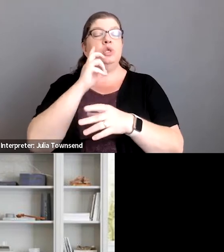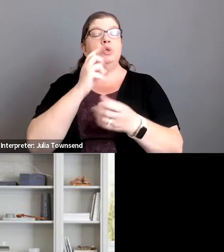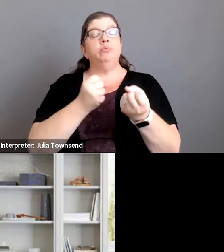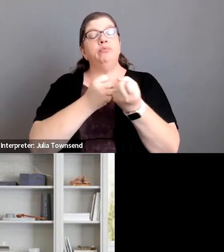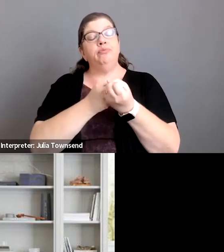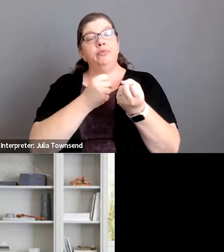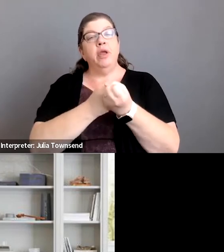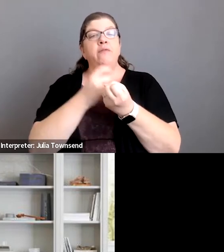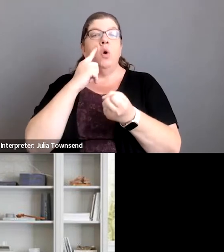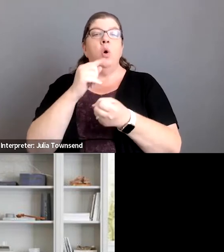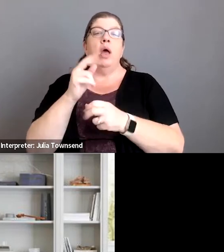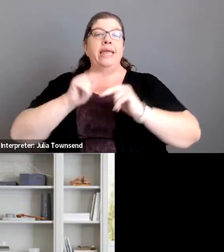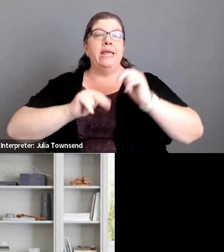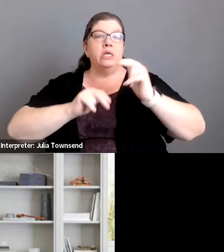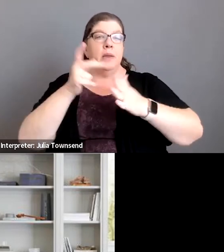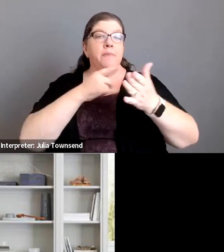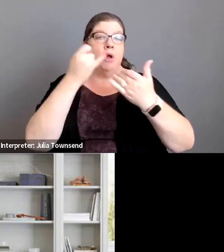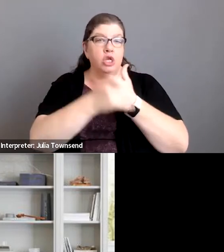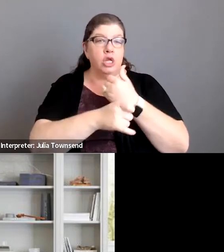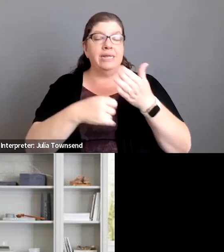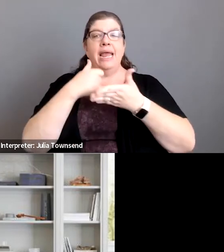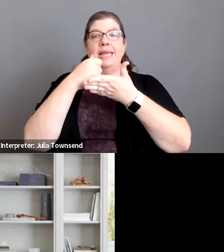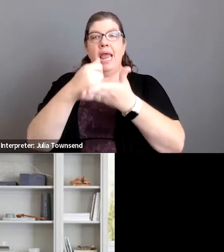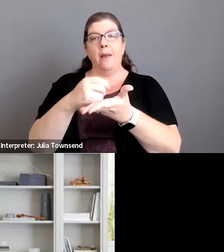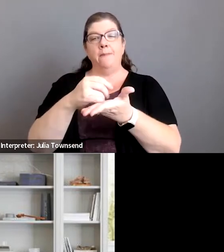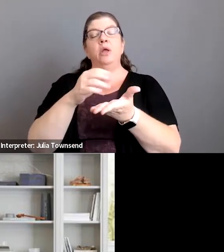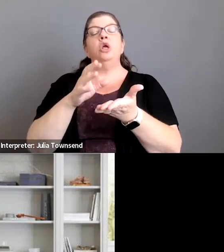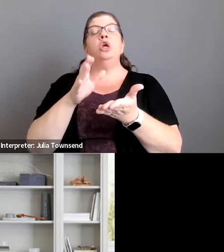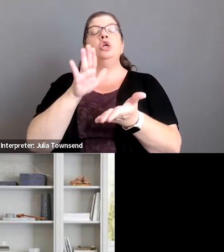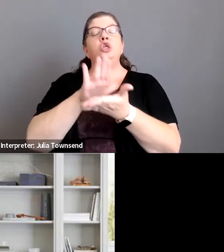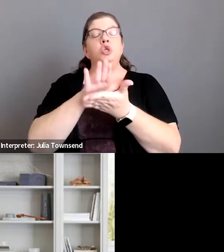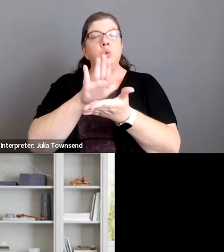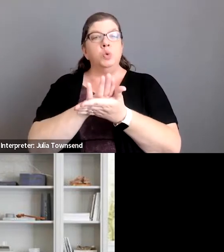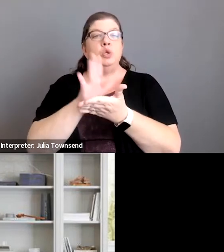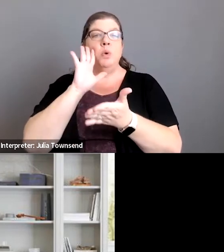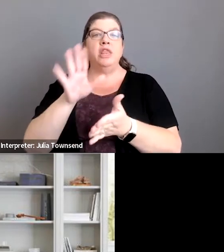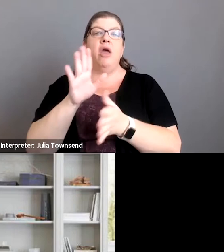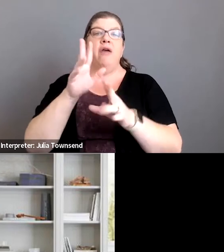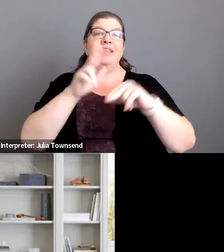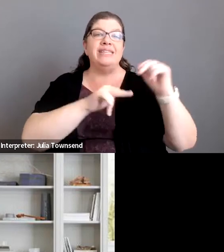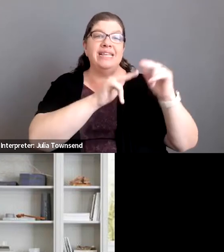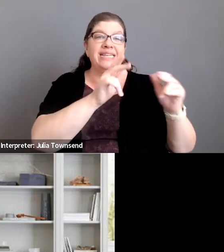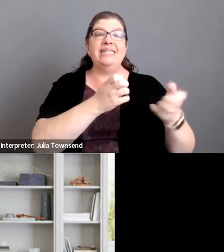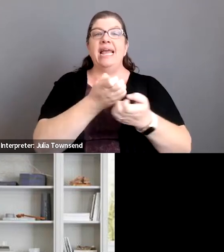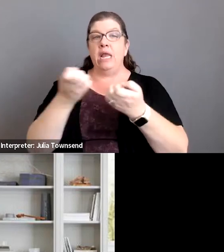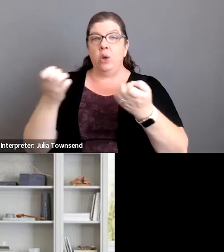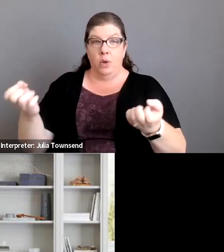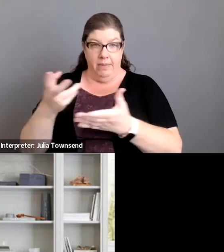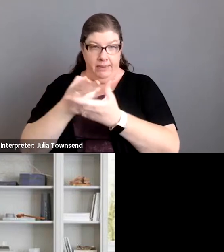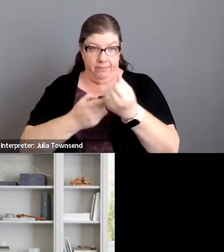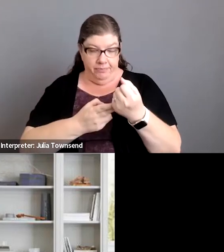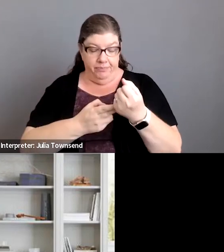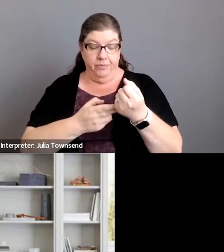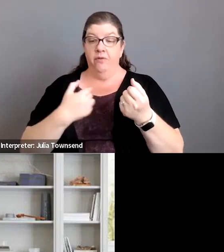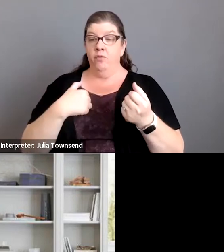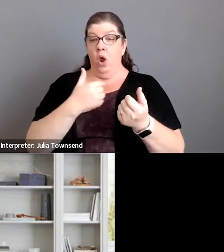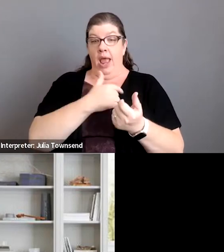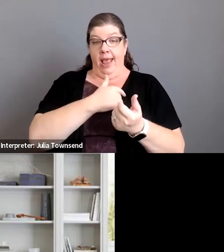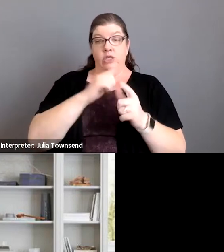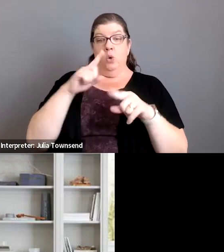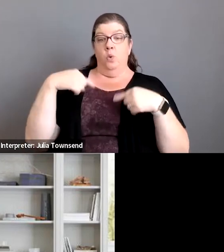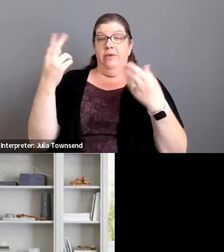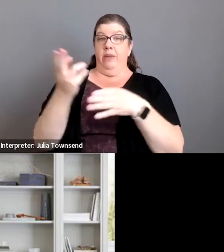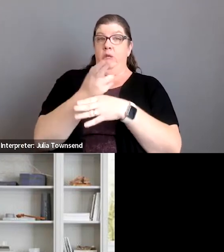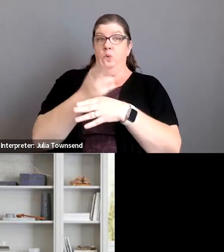projects and they're used to help school districts with their facilities and their equipment and for us we have